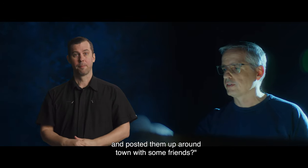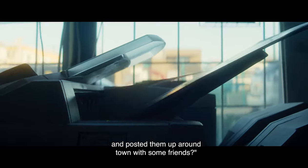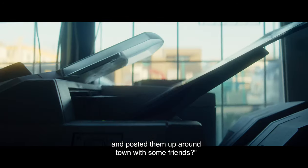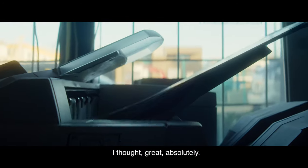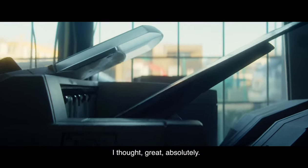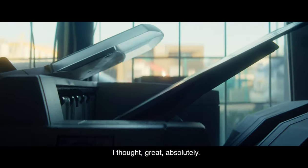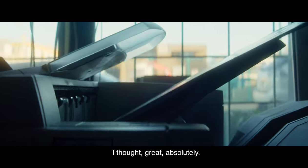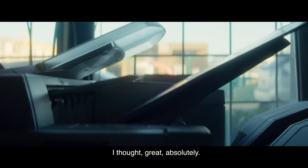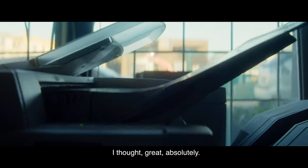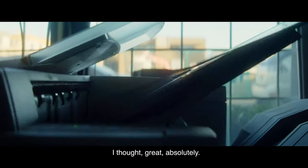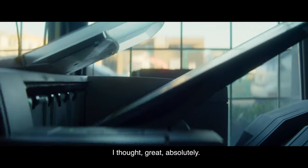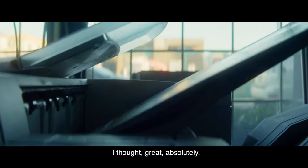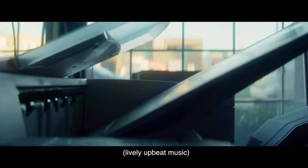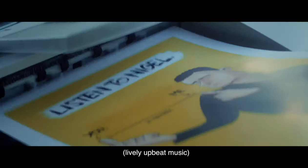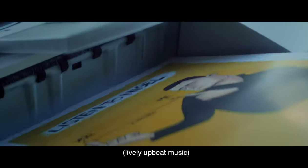friends?